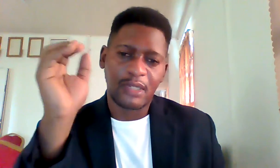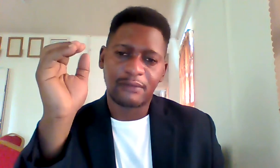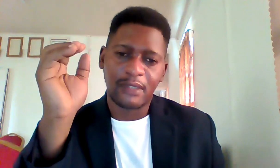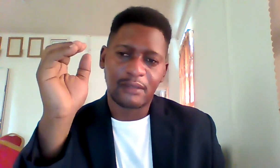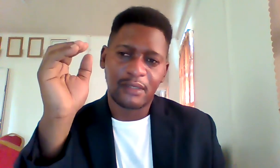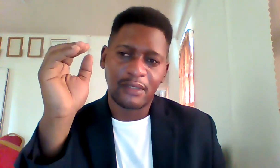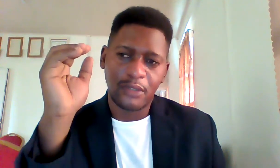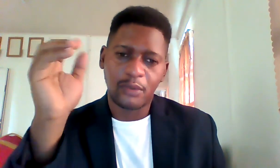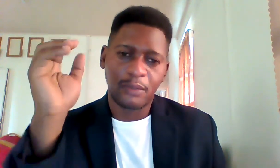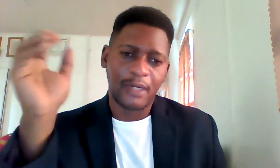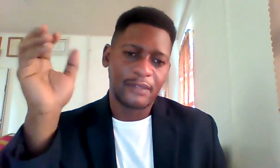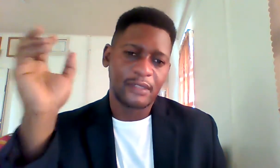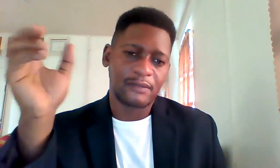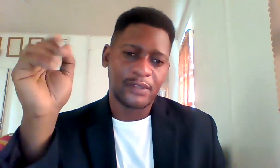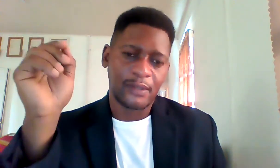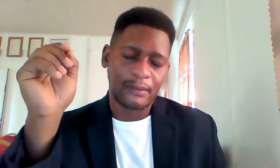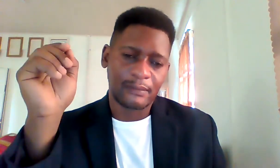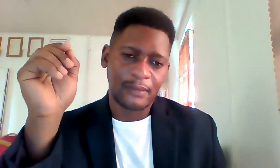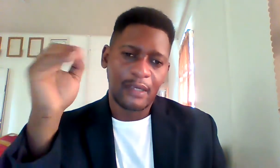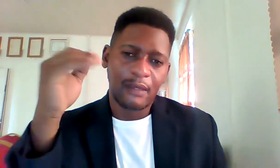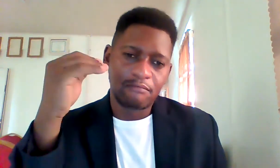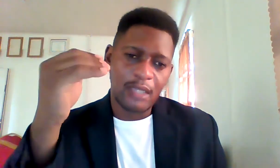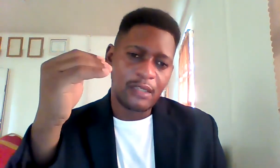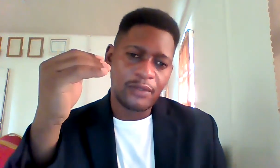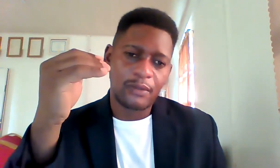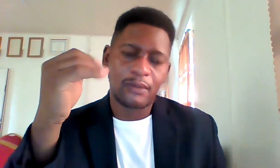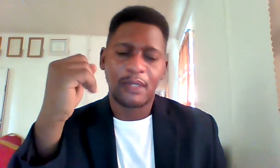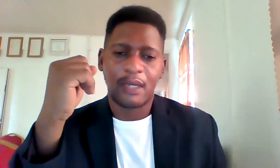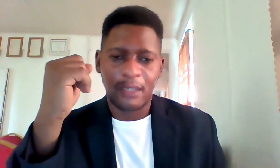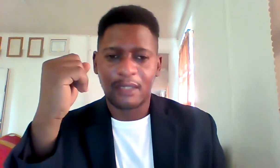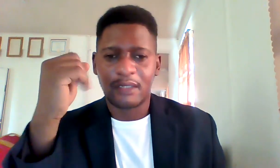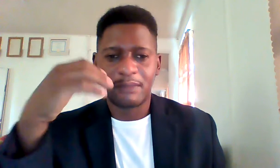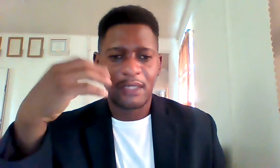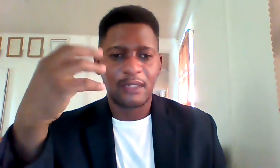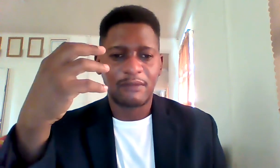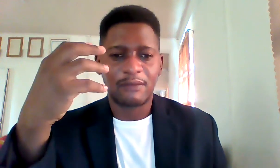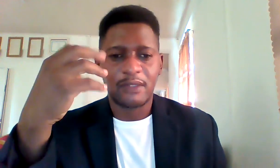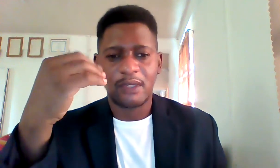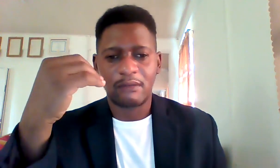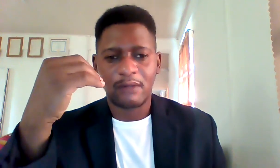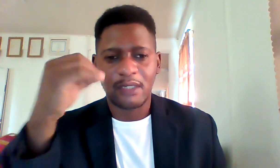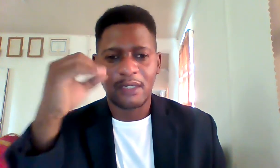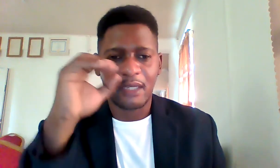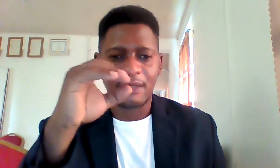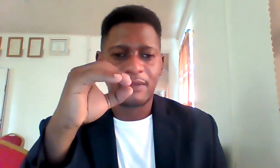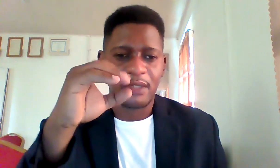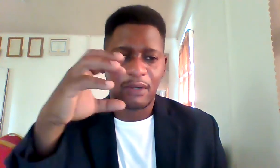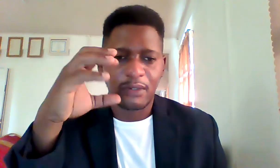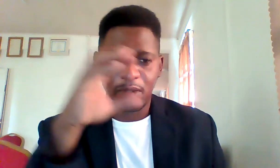relevant to you the private individual many of you again at the beginning of every year or end of the year you